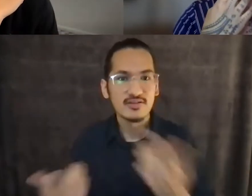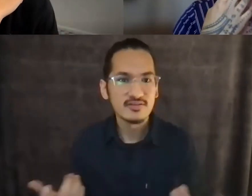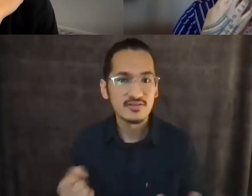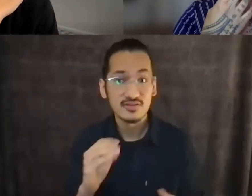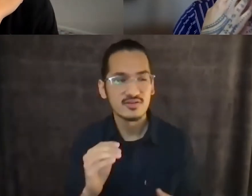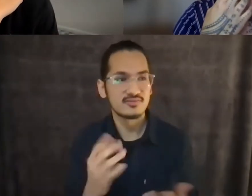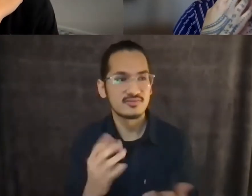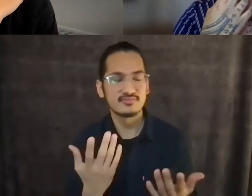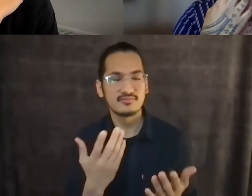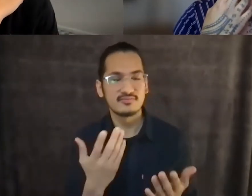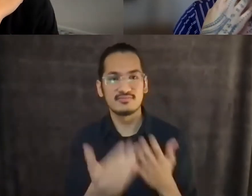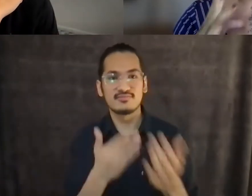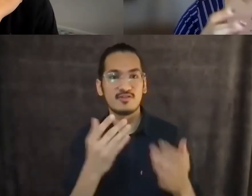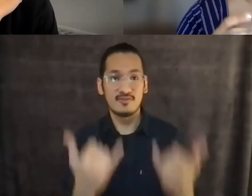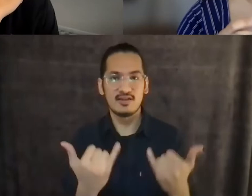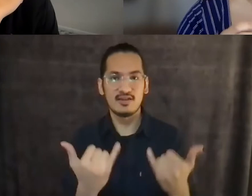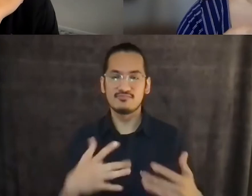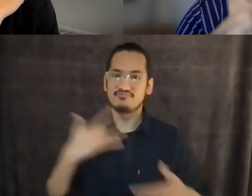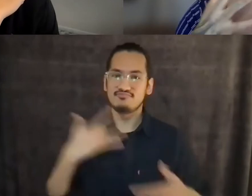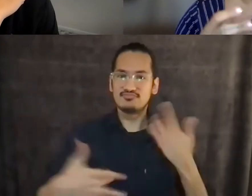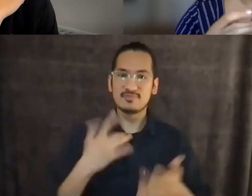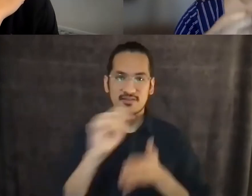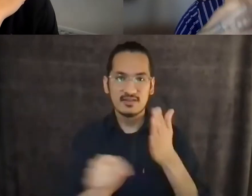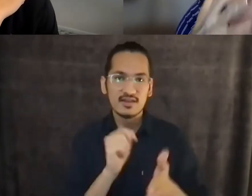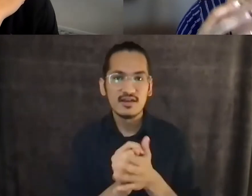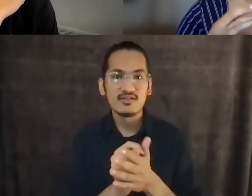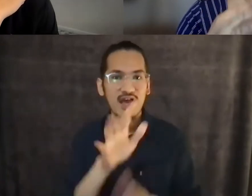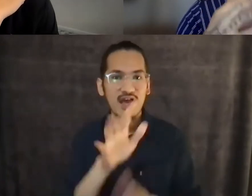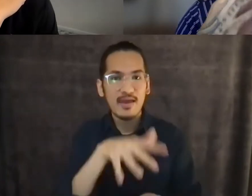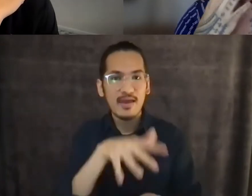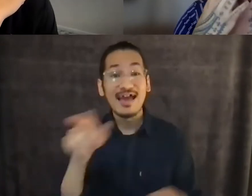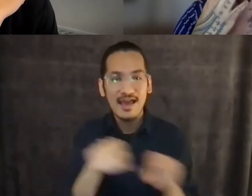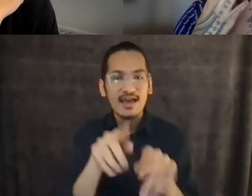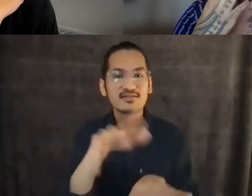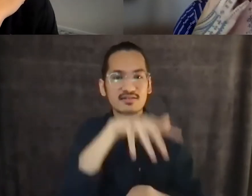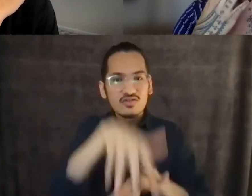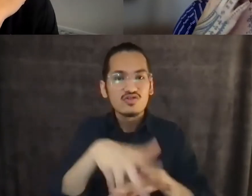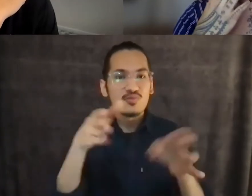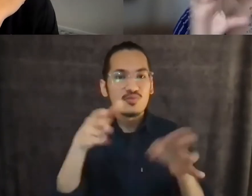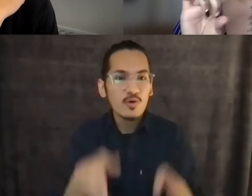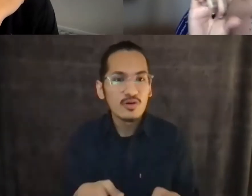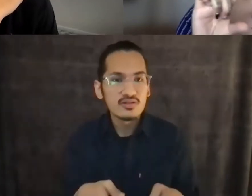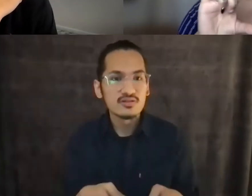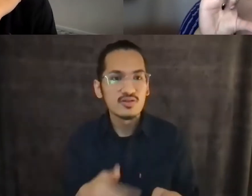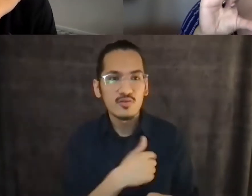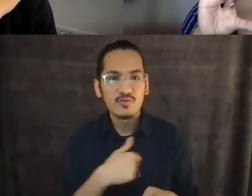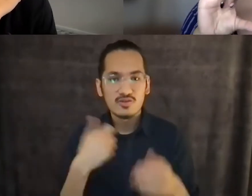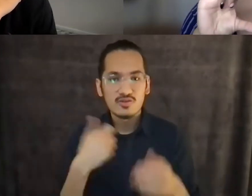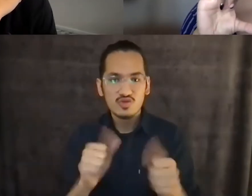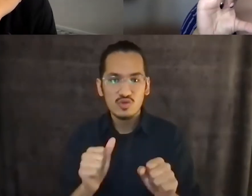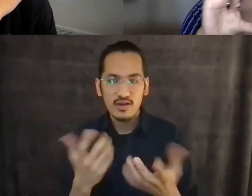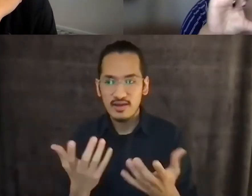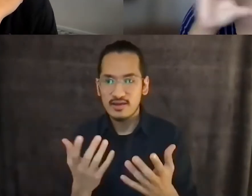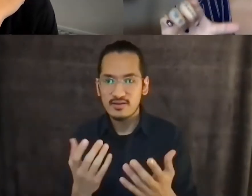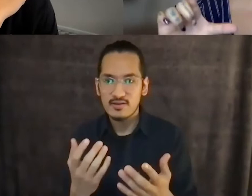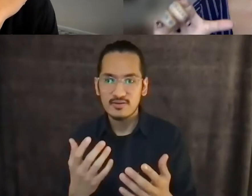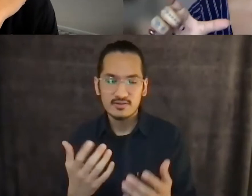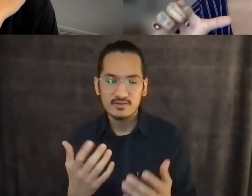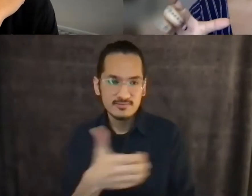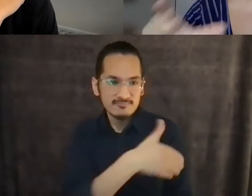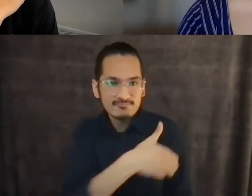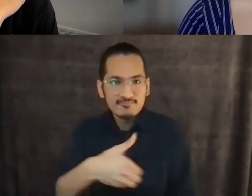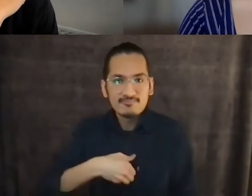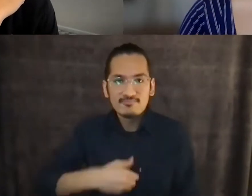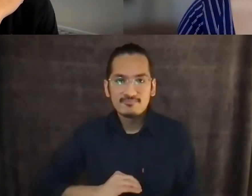Um, to watch our people, language, reclaim, revive, restore that, which, um, what we were brutally